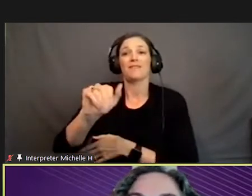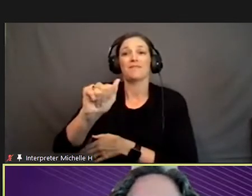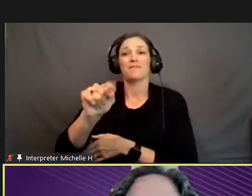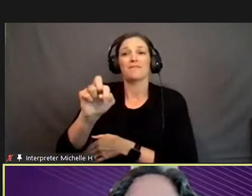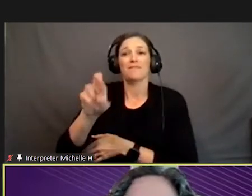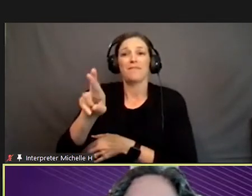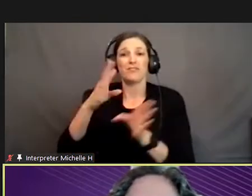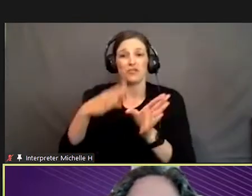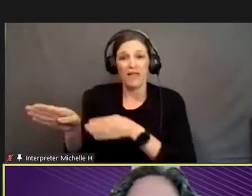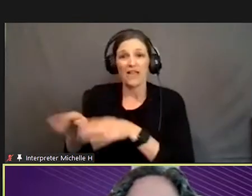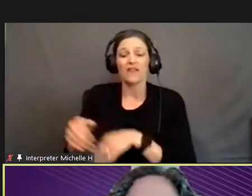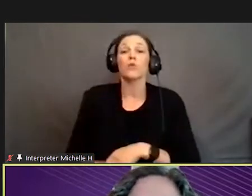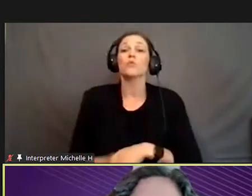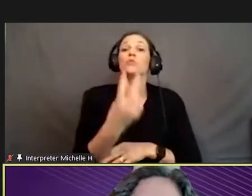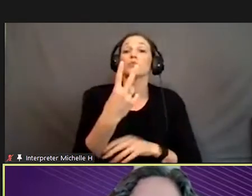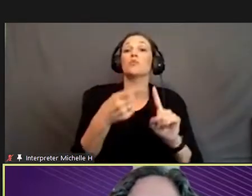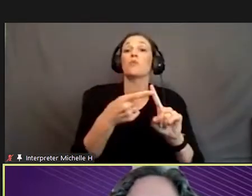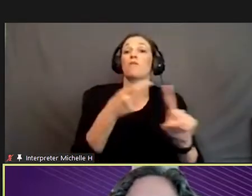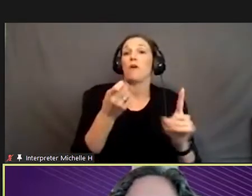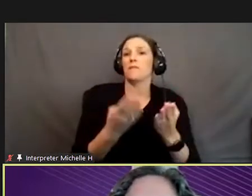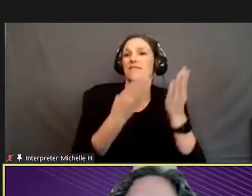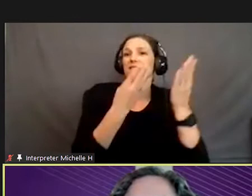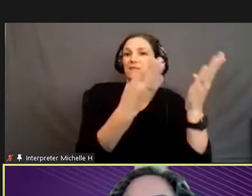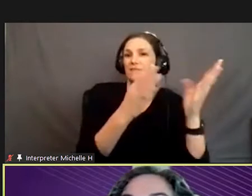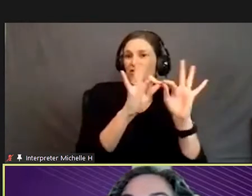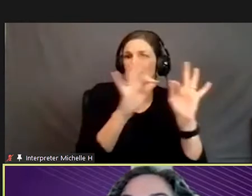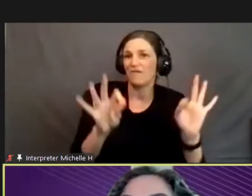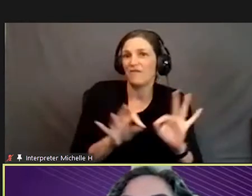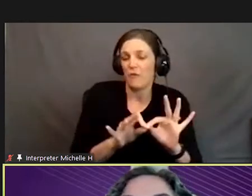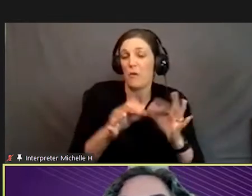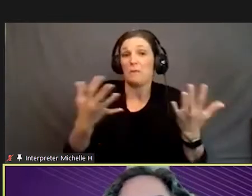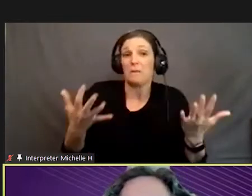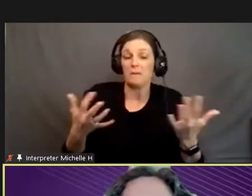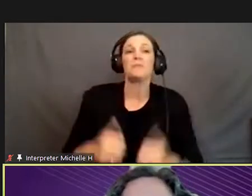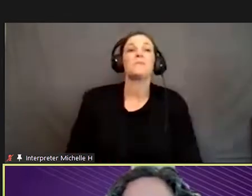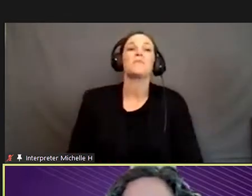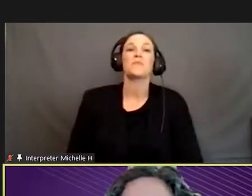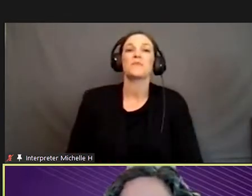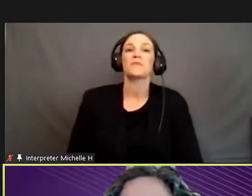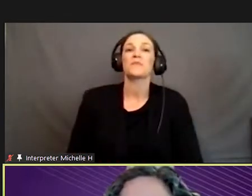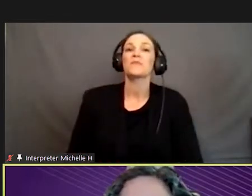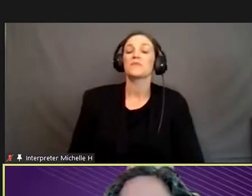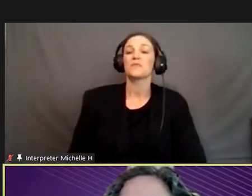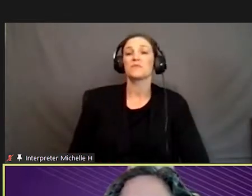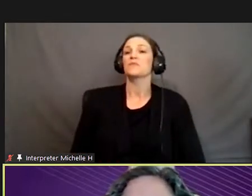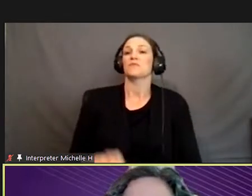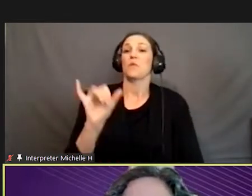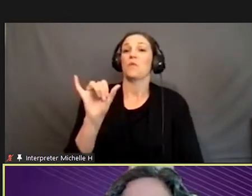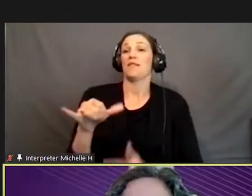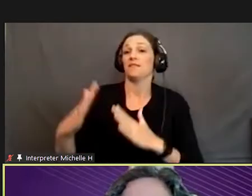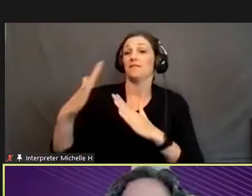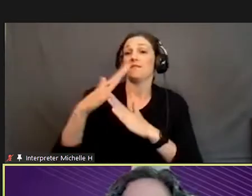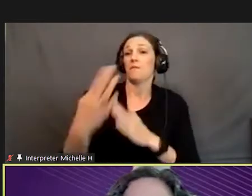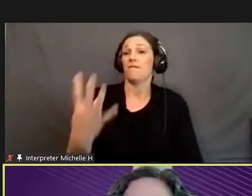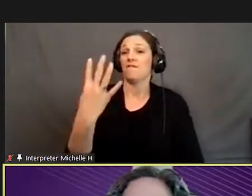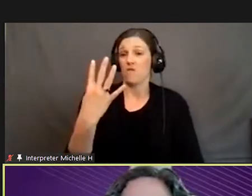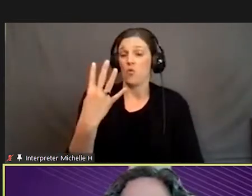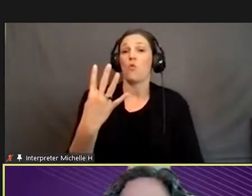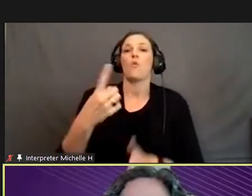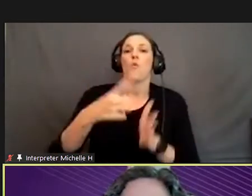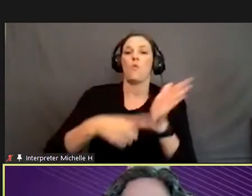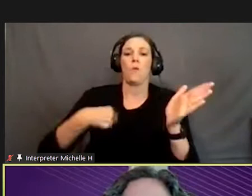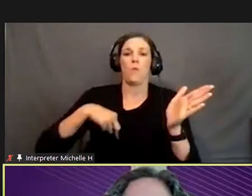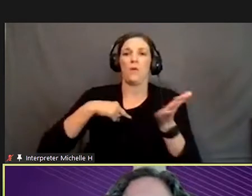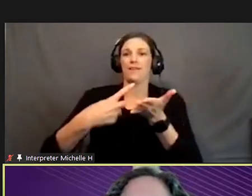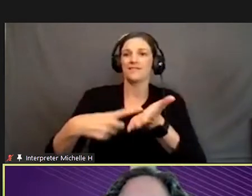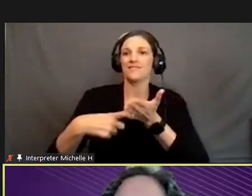and two were from our submission form. So those are the ones, those top four are the ones we're here to talk about